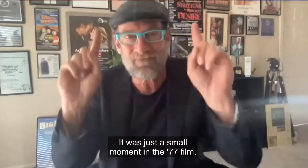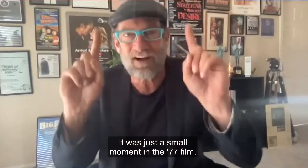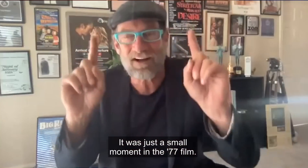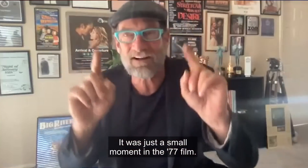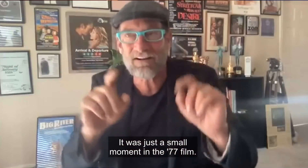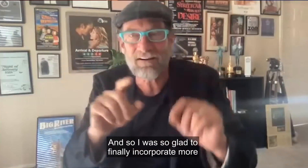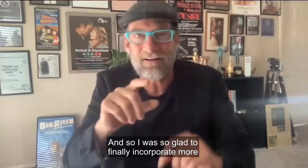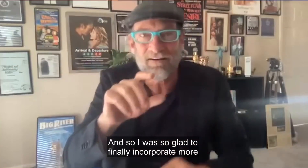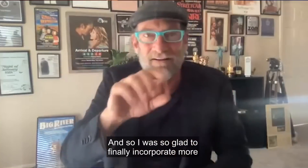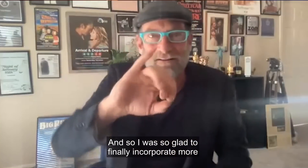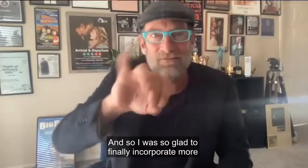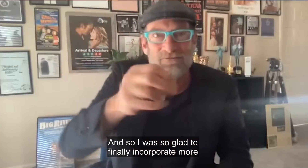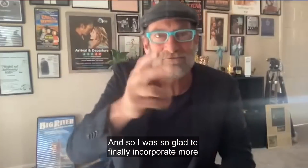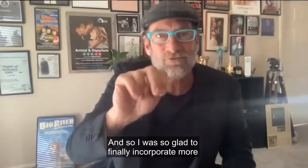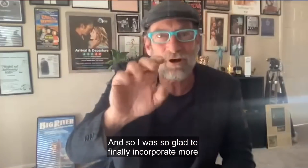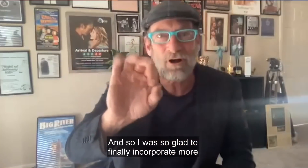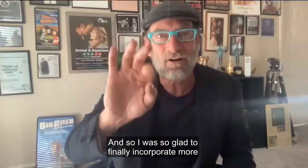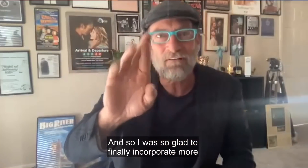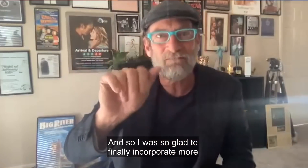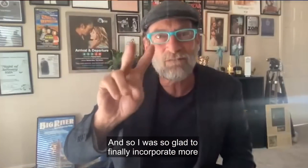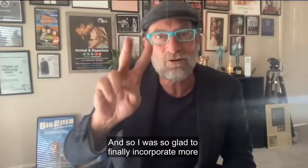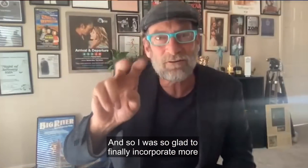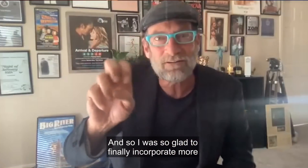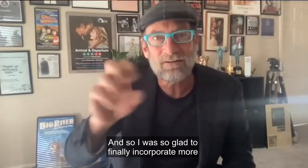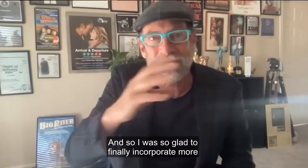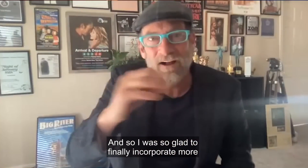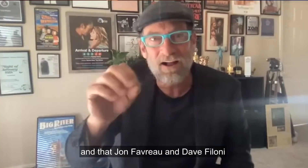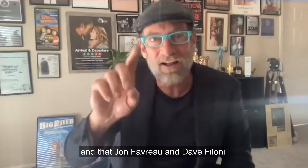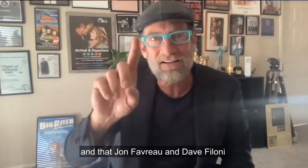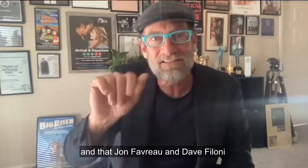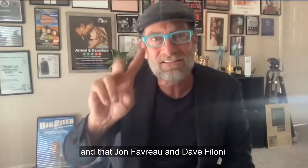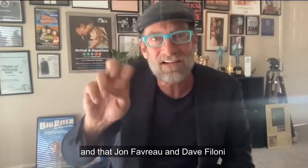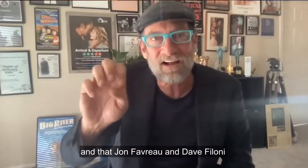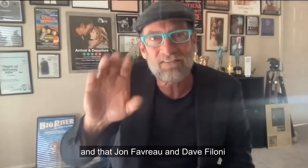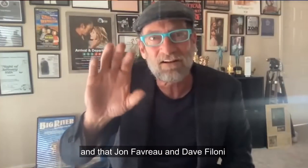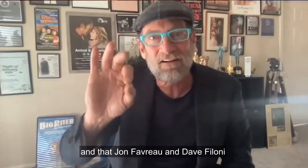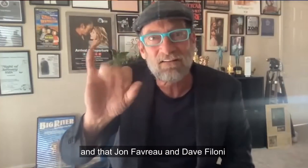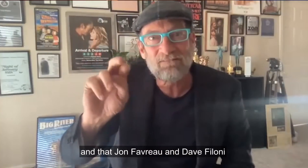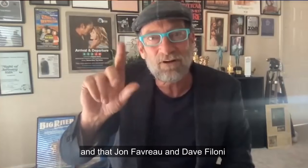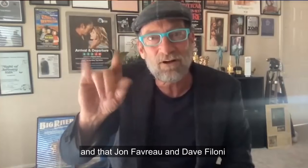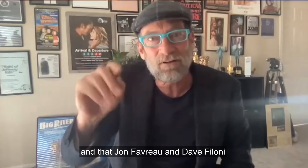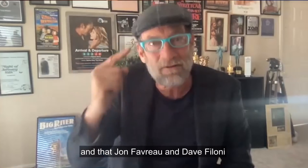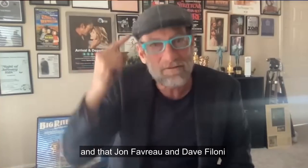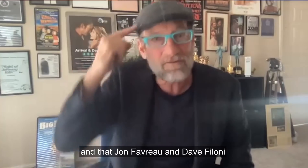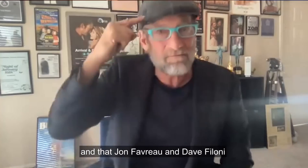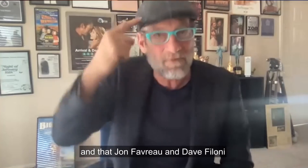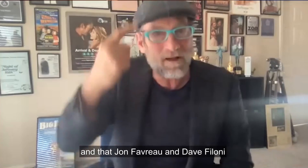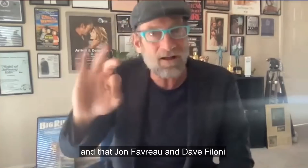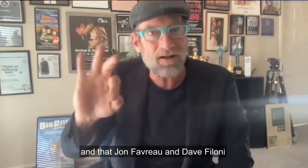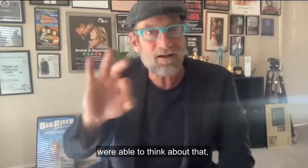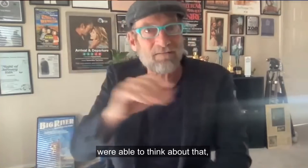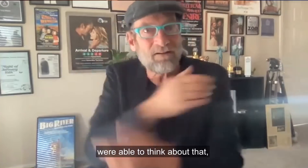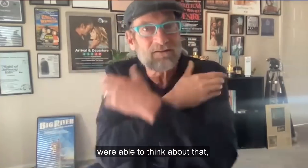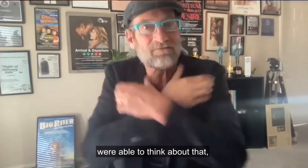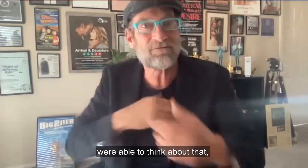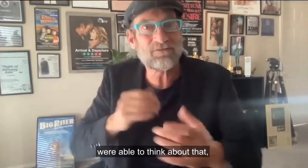film. And so I was so glad to finally incorporate more and that Jon Favreau and Dave Finloni were able to